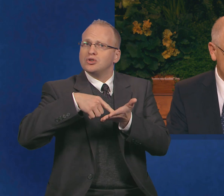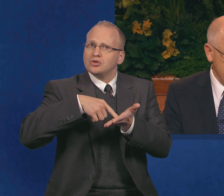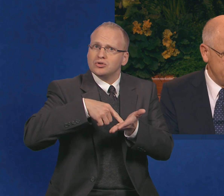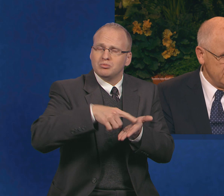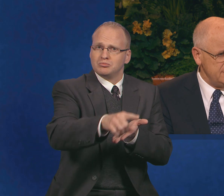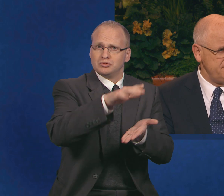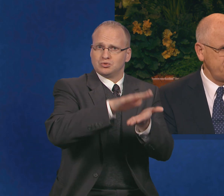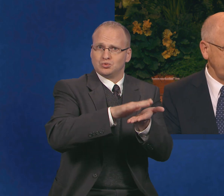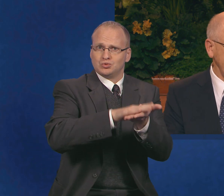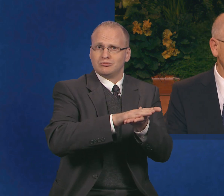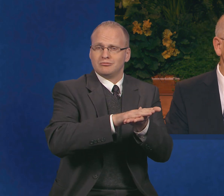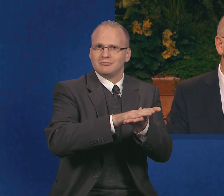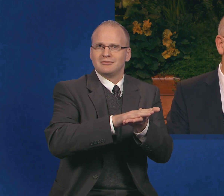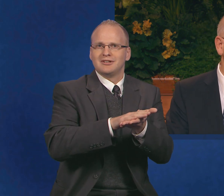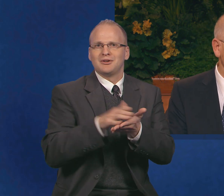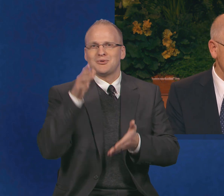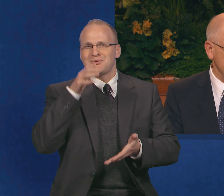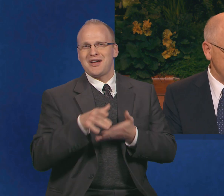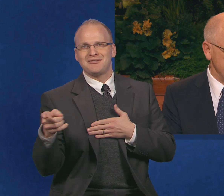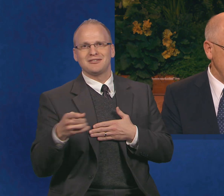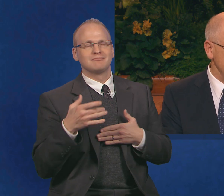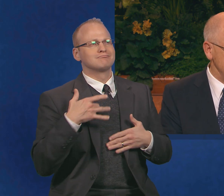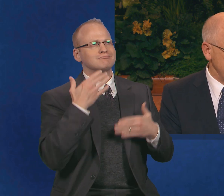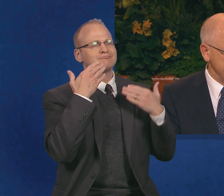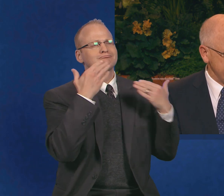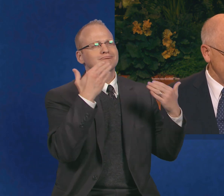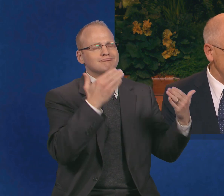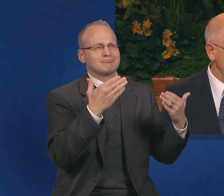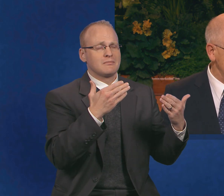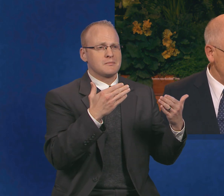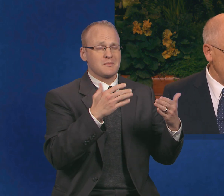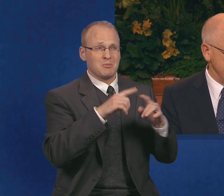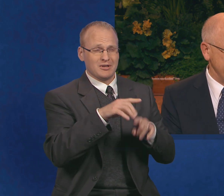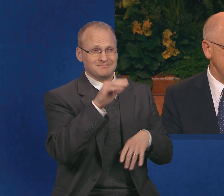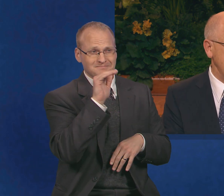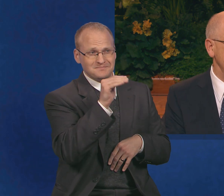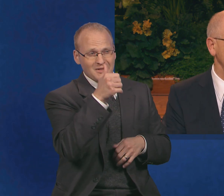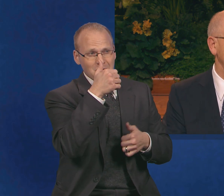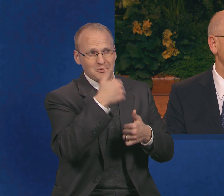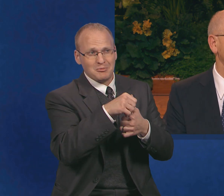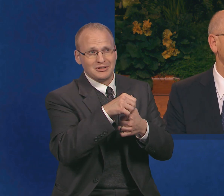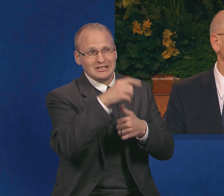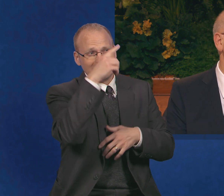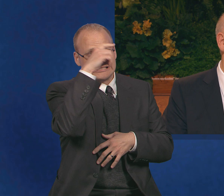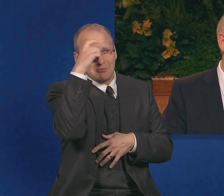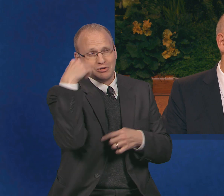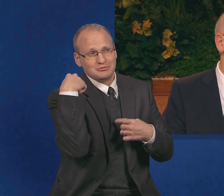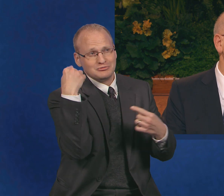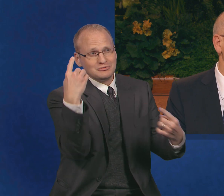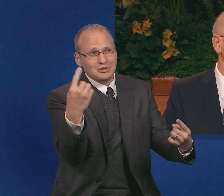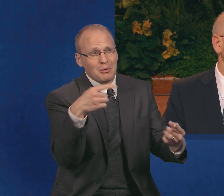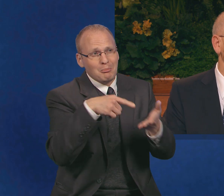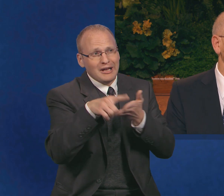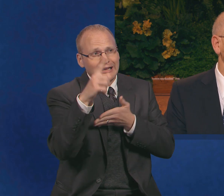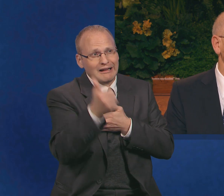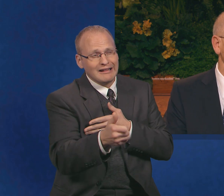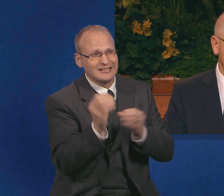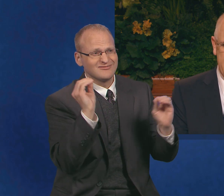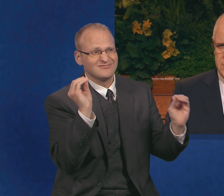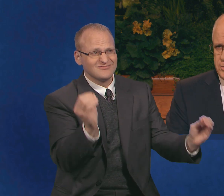grateful for the money, but reminded John that they had not paid any tithing all summer long. They had had no